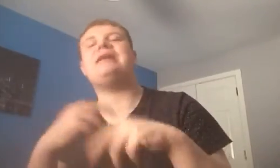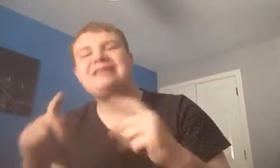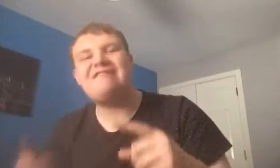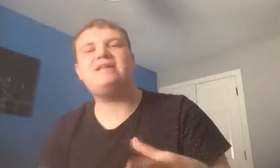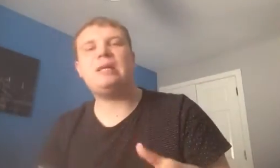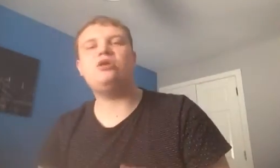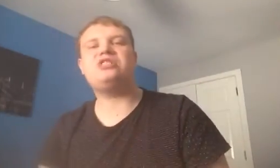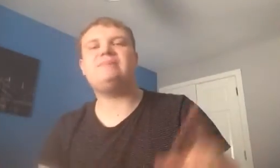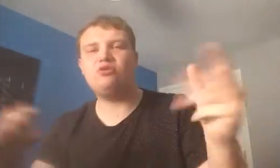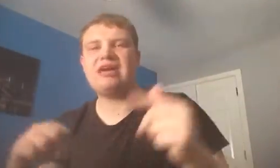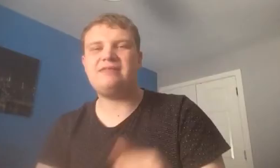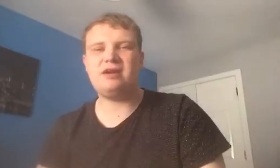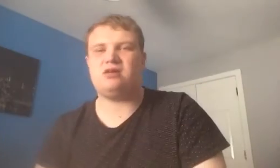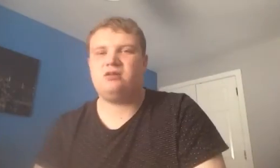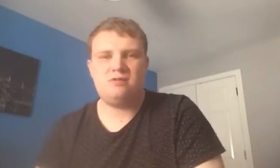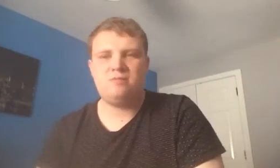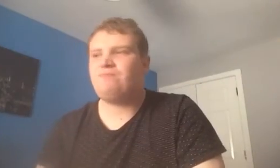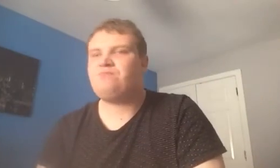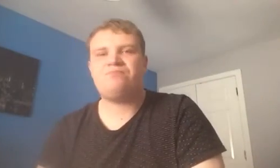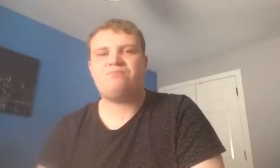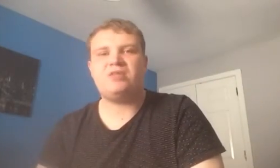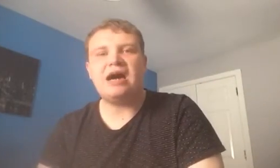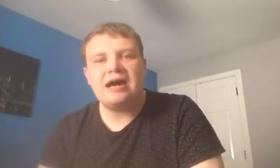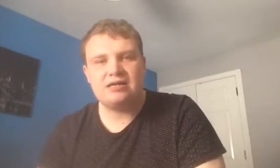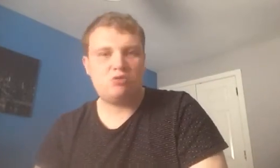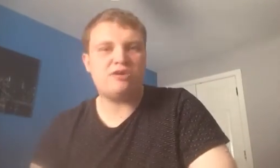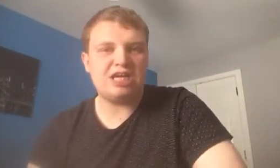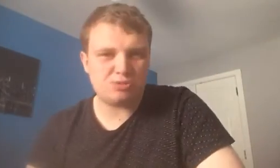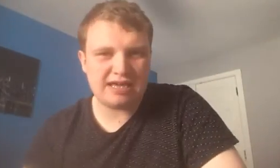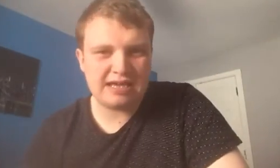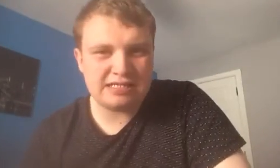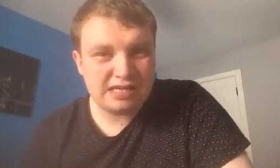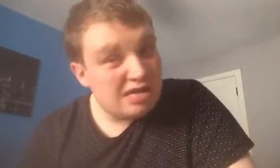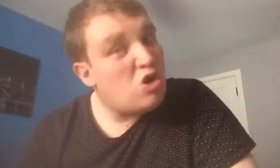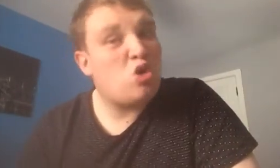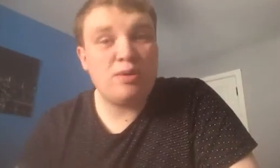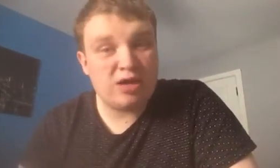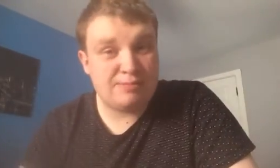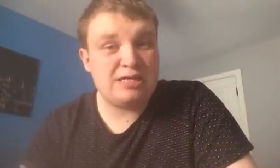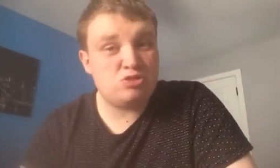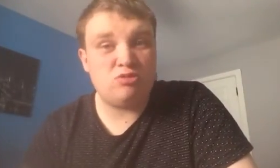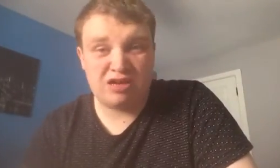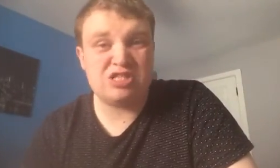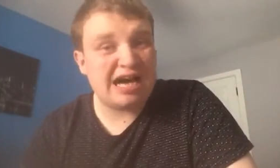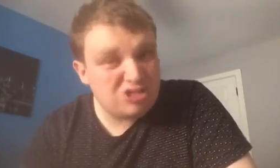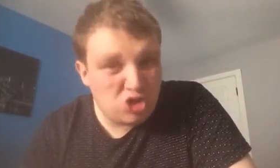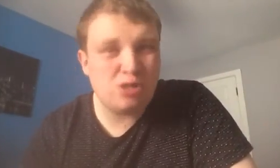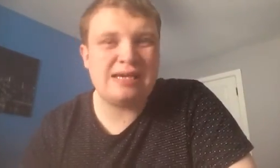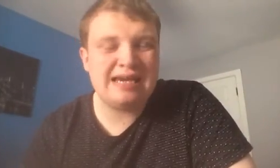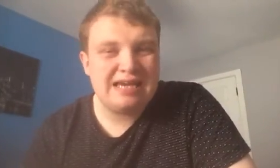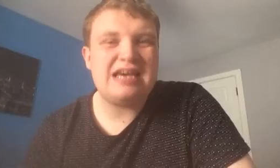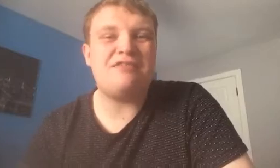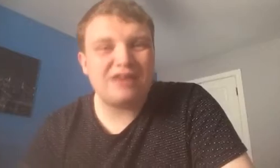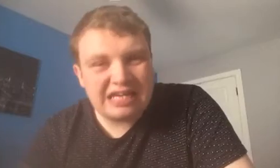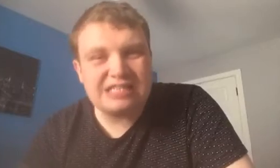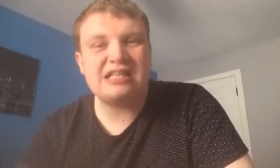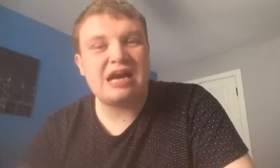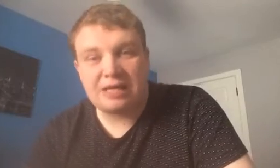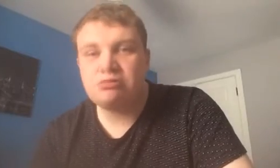time, give Morelos time, he'll get there. Ah, well, guess what, guys? We were a bit, we were a tad too late, and thanks to that, that